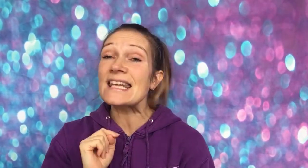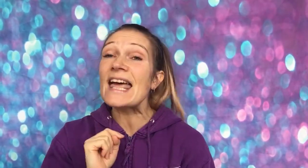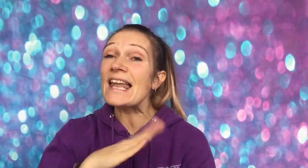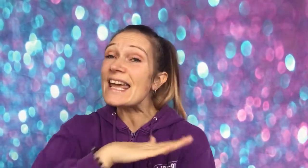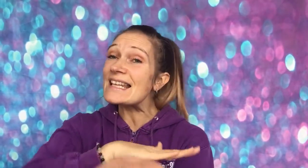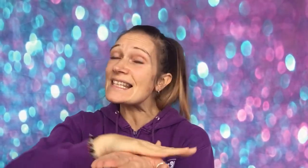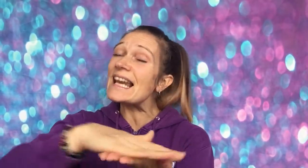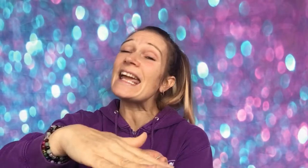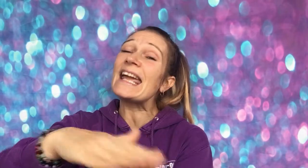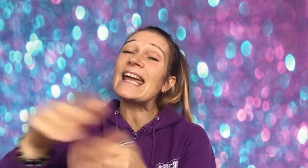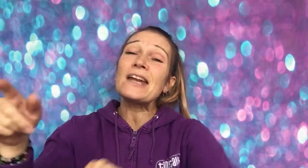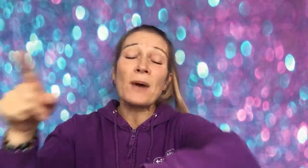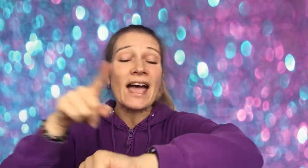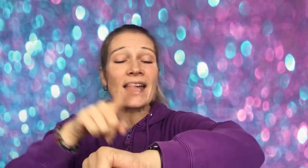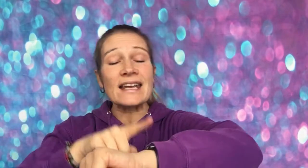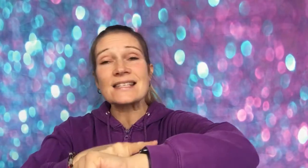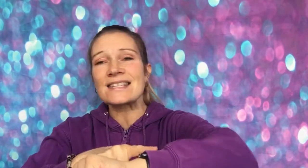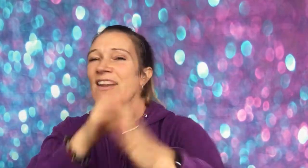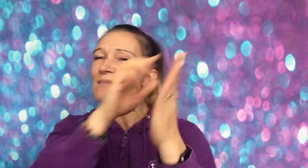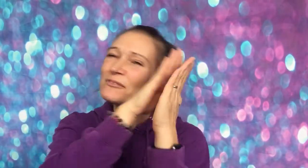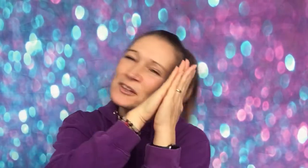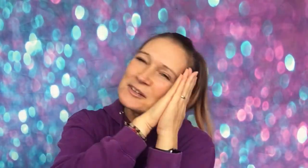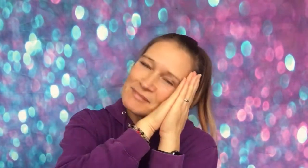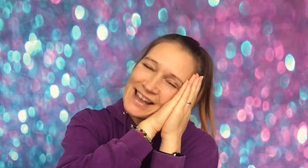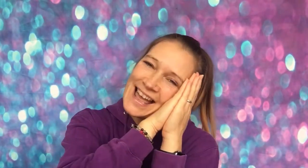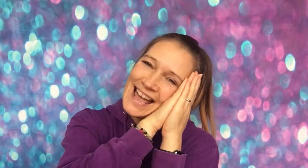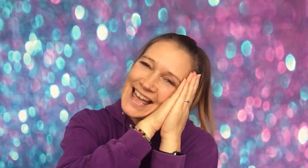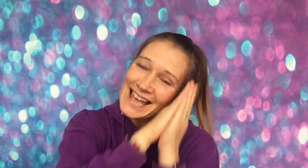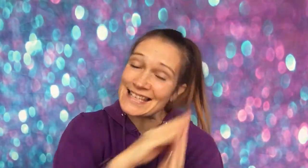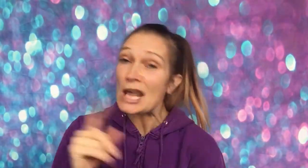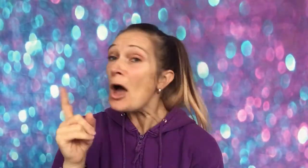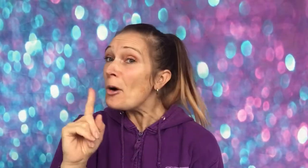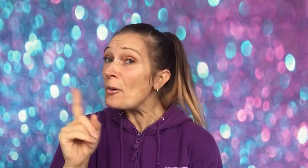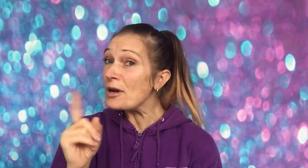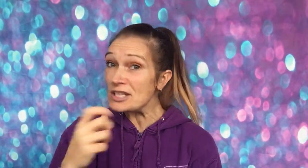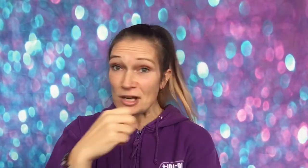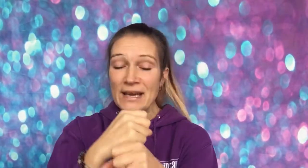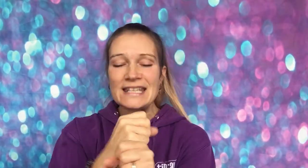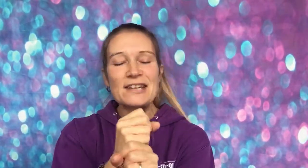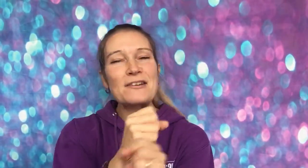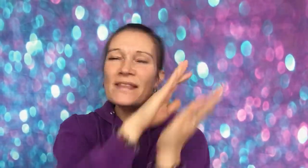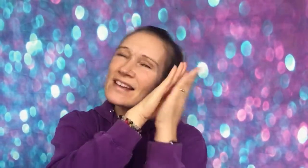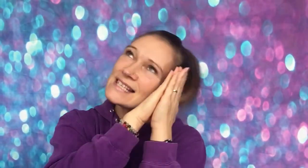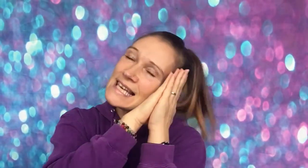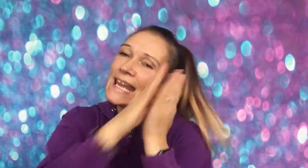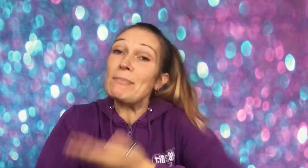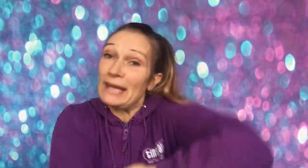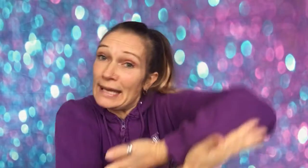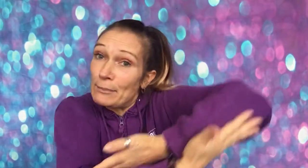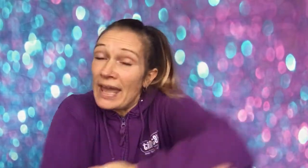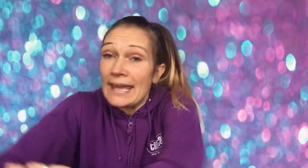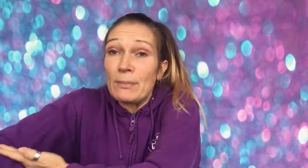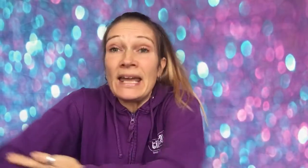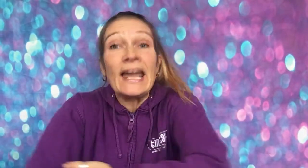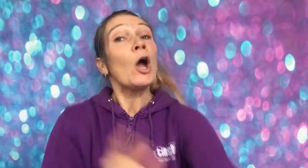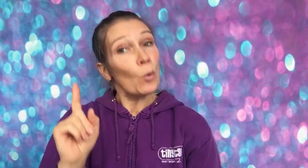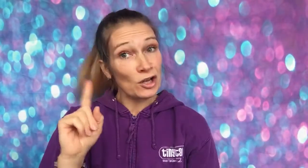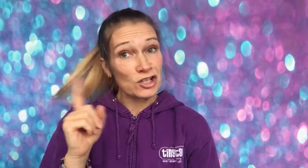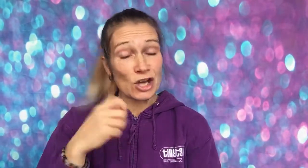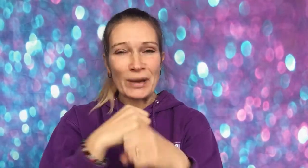it's clean when it's time for bed. What shall we do with a sleepy baby? What shall we